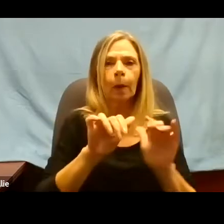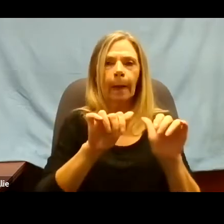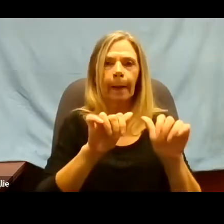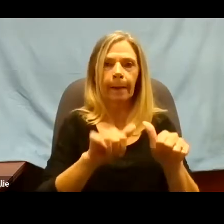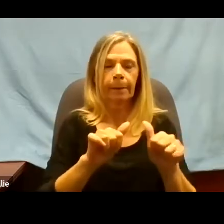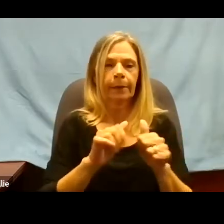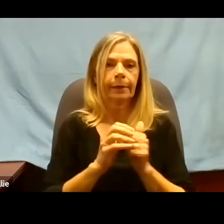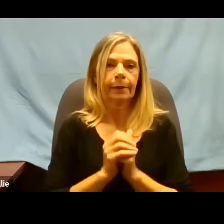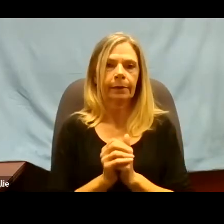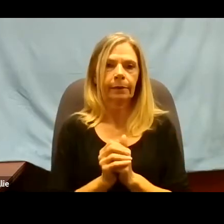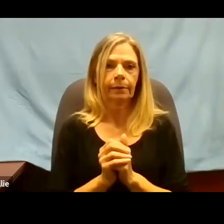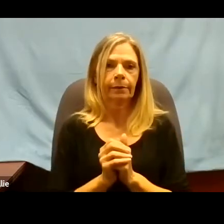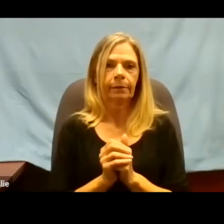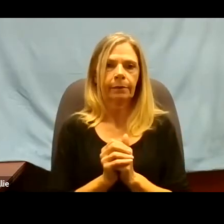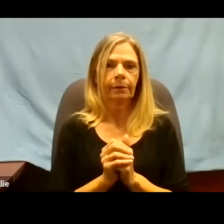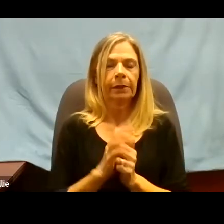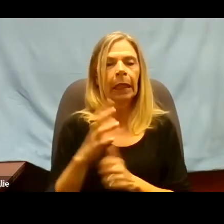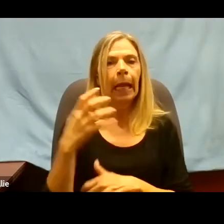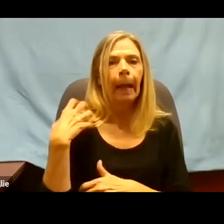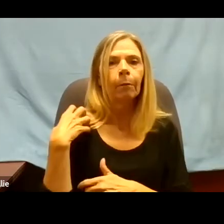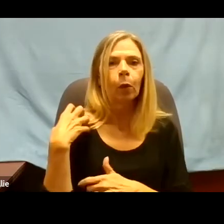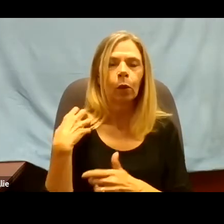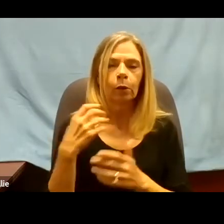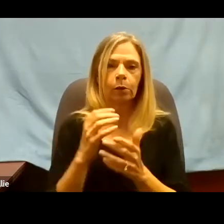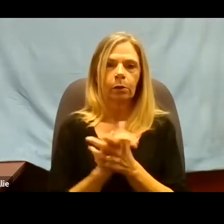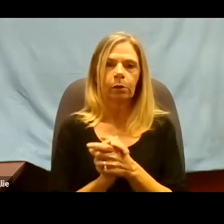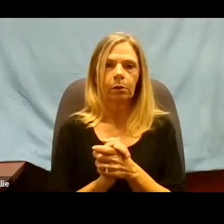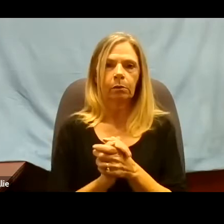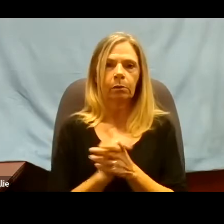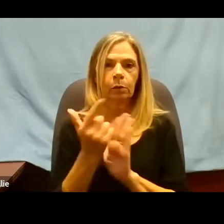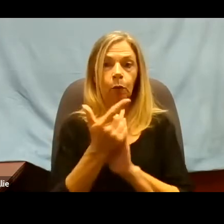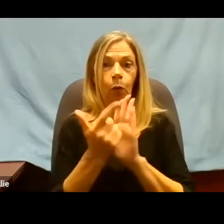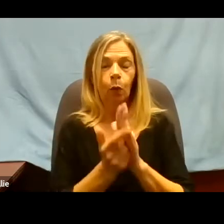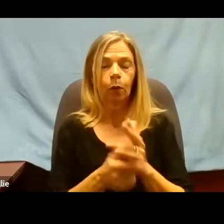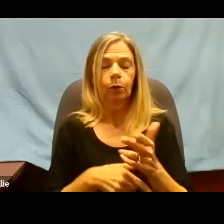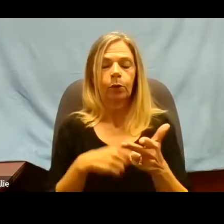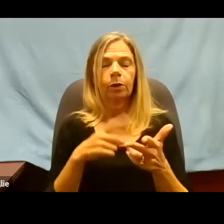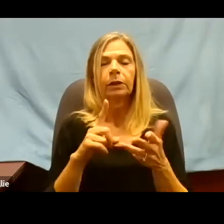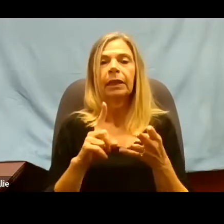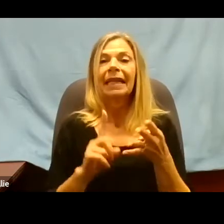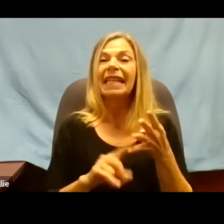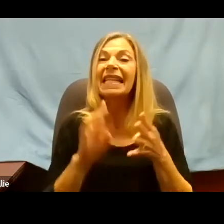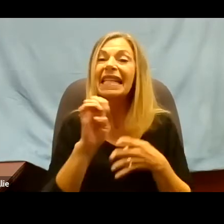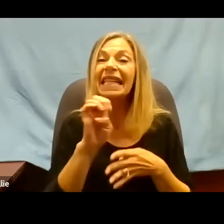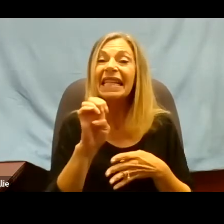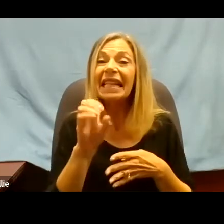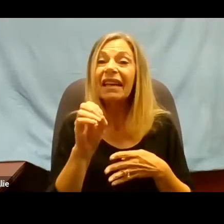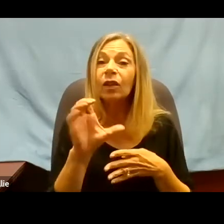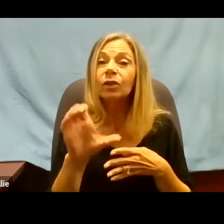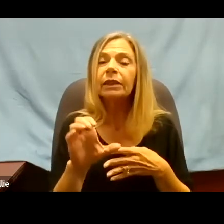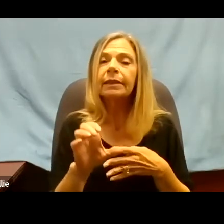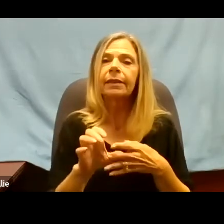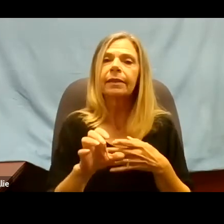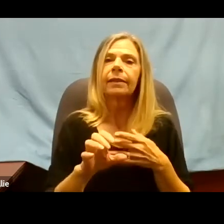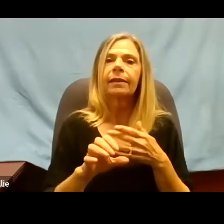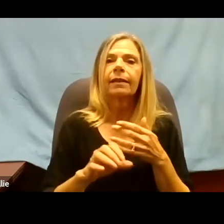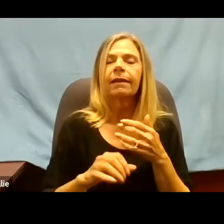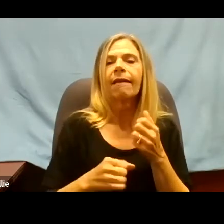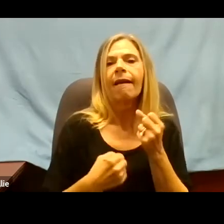Lawyers? EEOC? Advocates? HR?